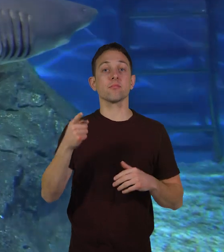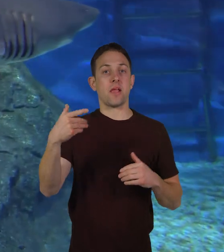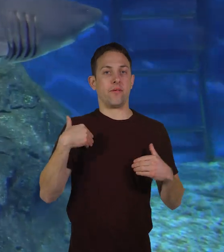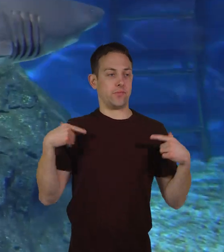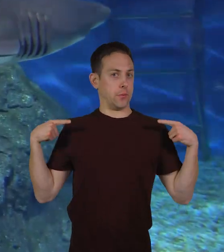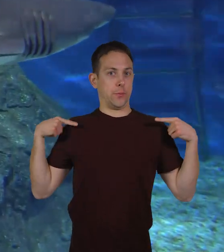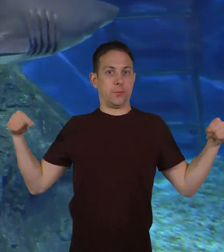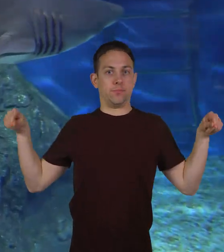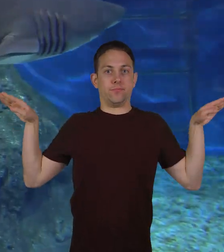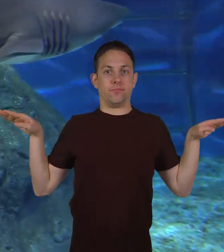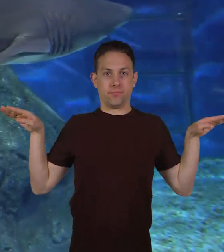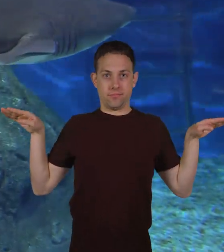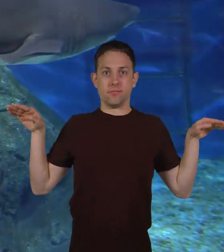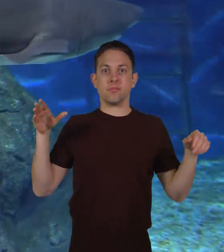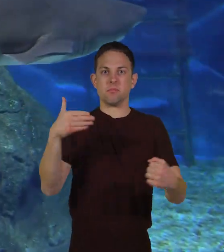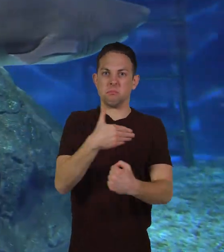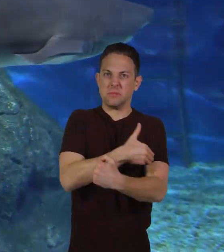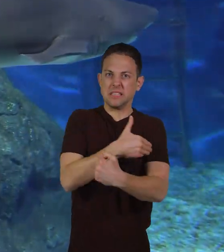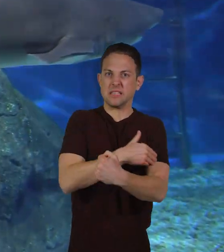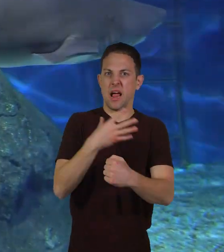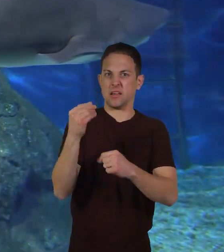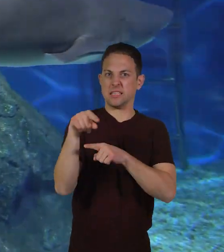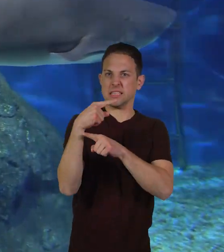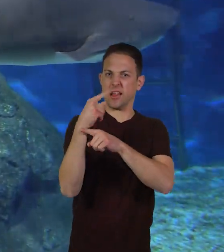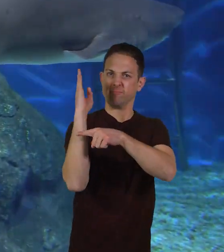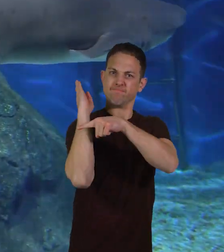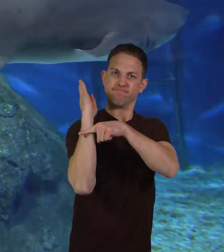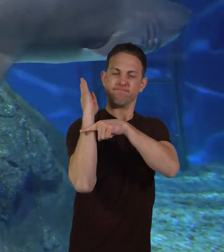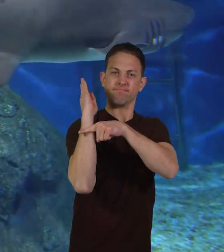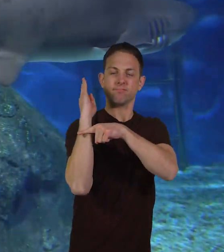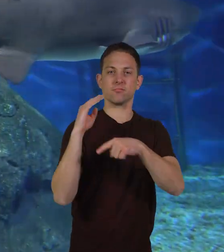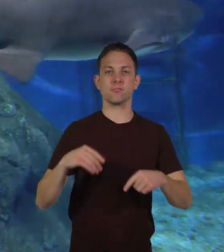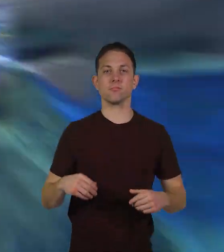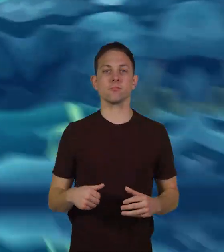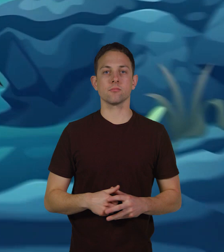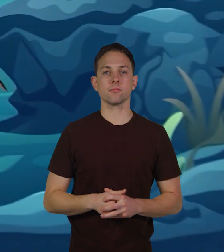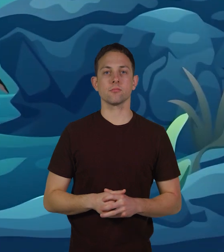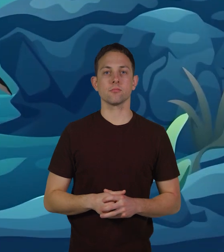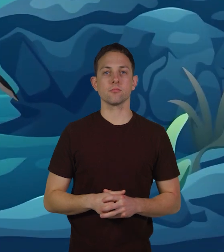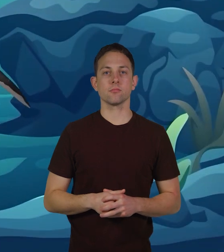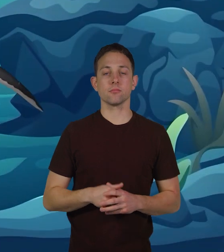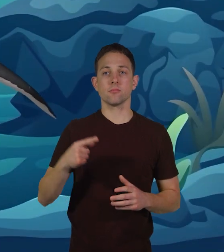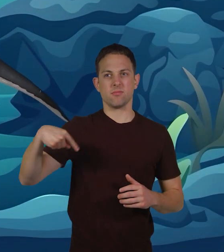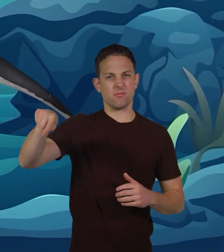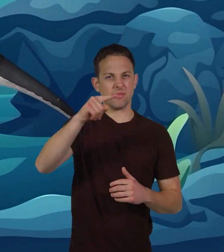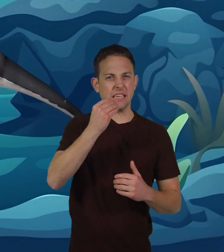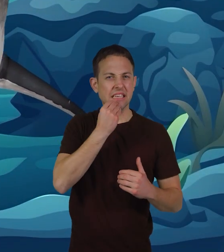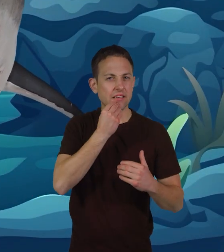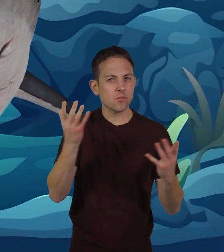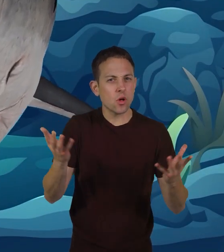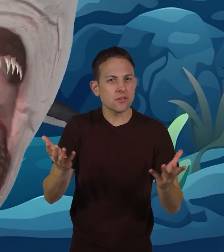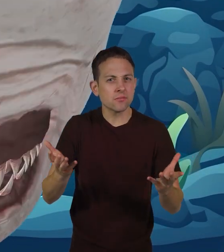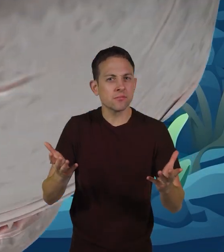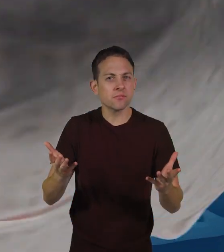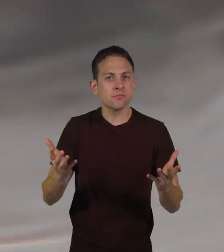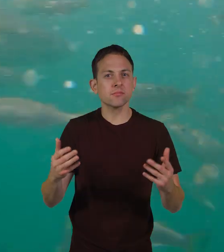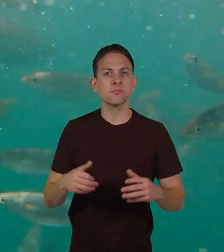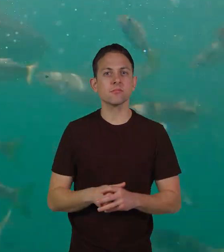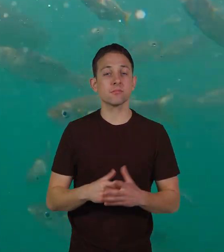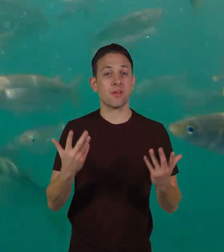have pointed fins and muscular, upturned tails. What do they eat? There